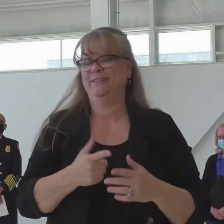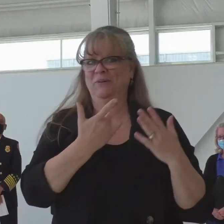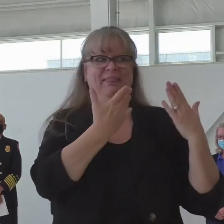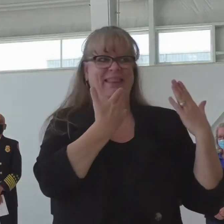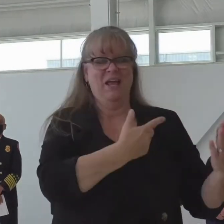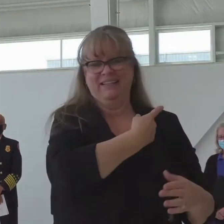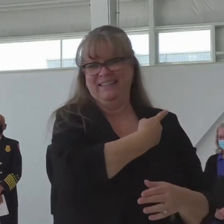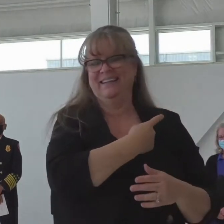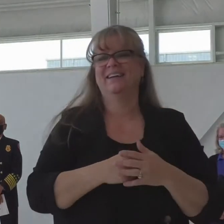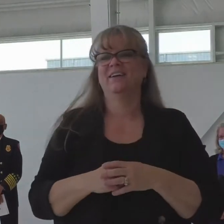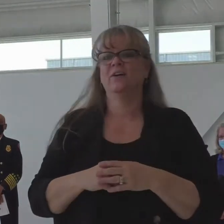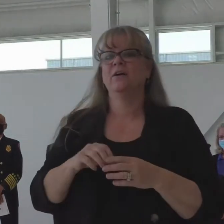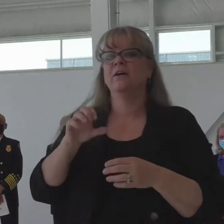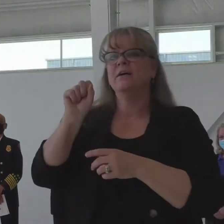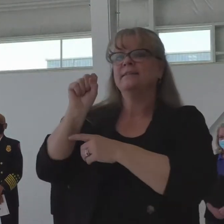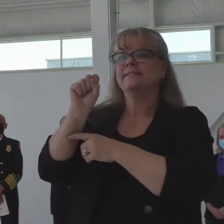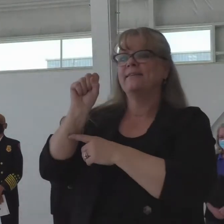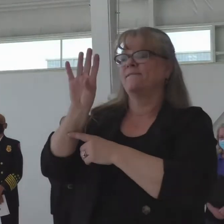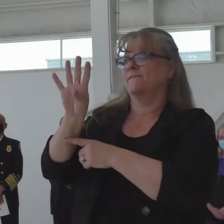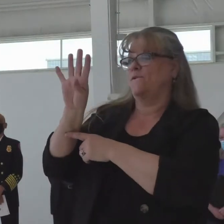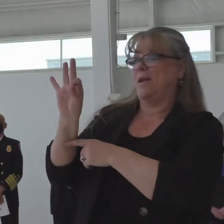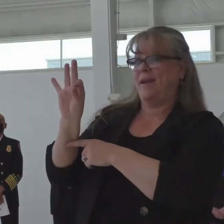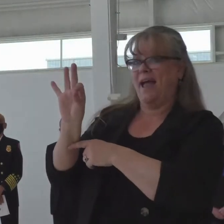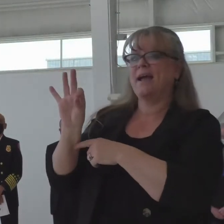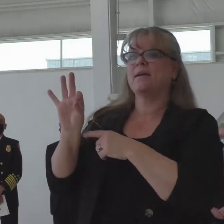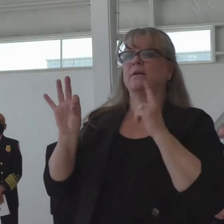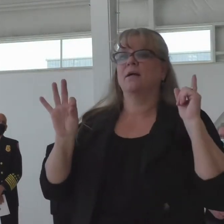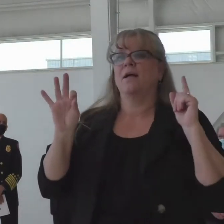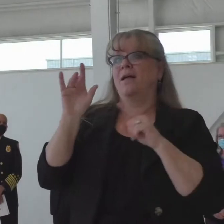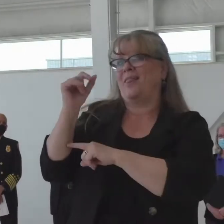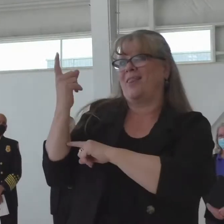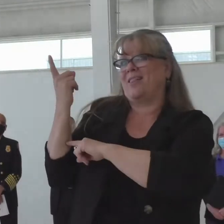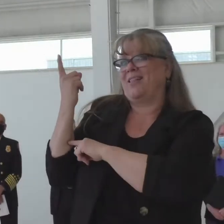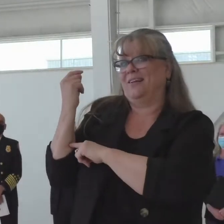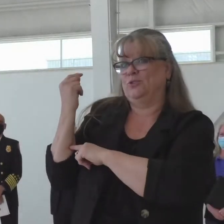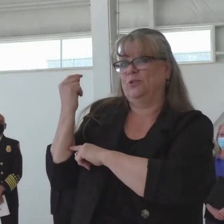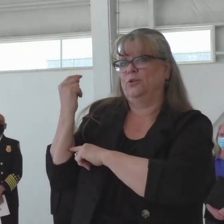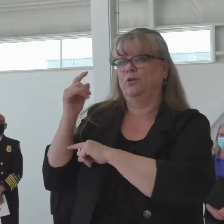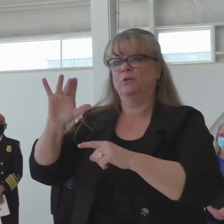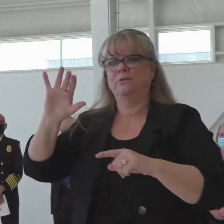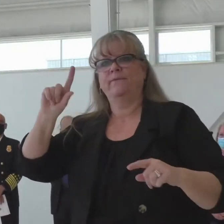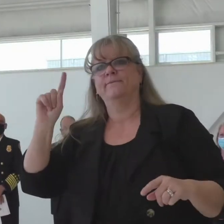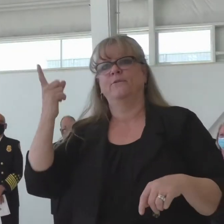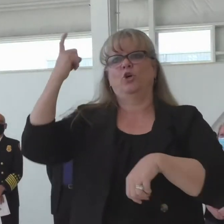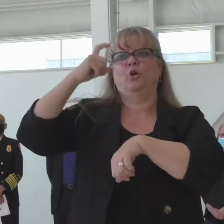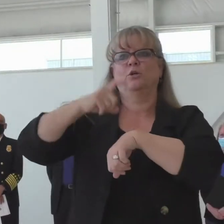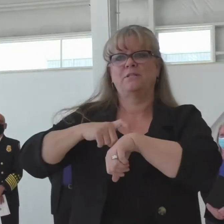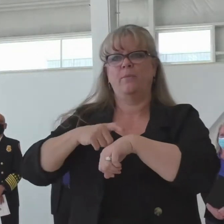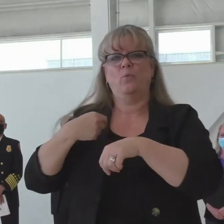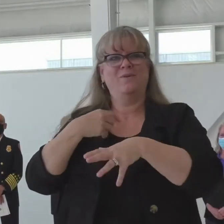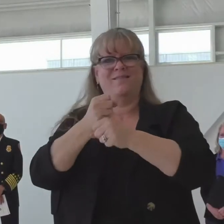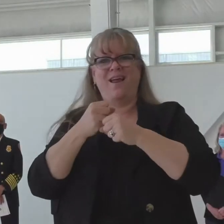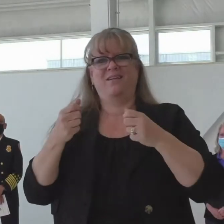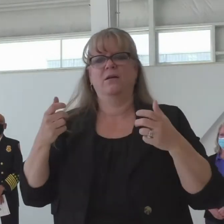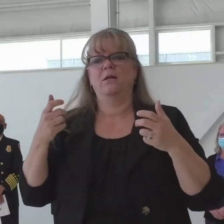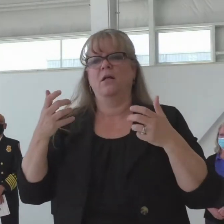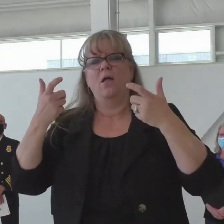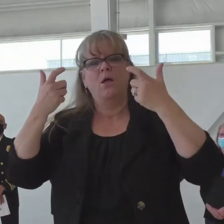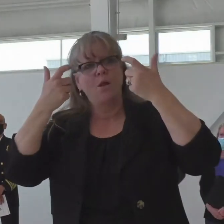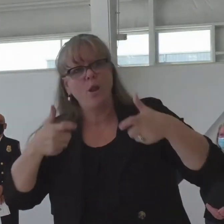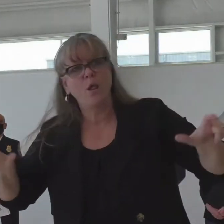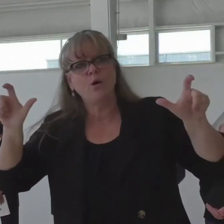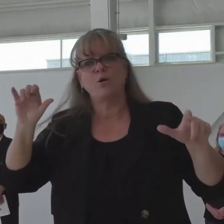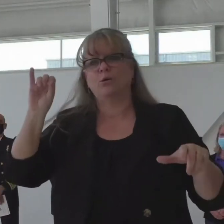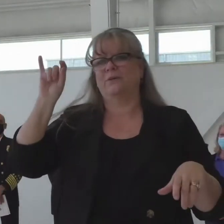gives us, last year was the first year that the state of Colorado brought on a large air tanker. It's a P-3 aircraft for larger